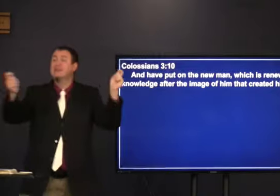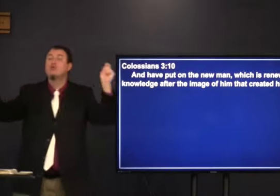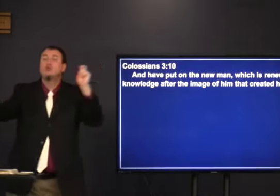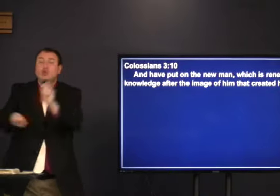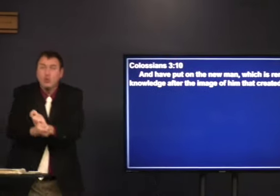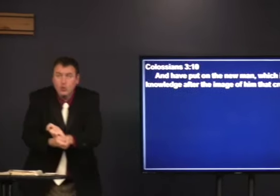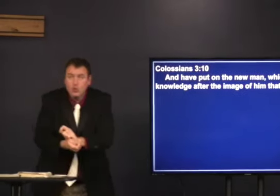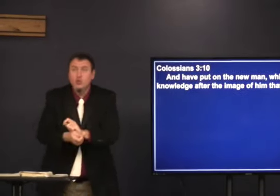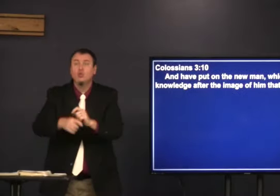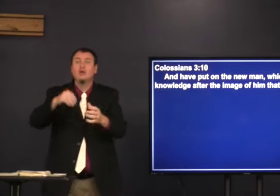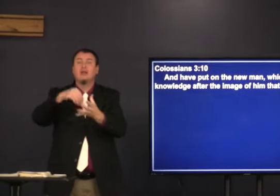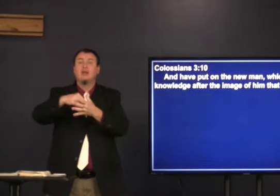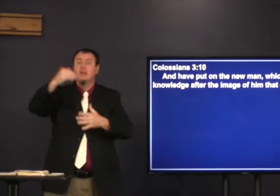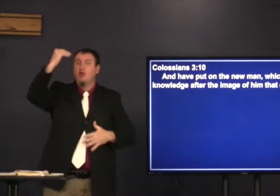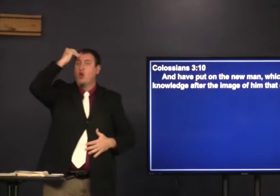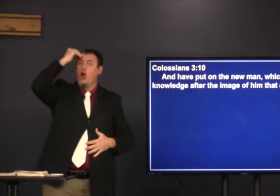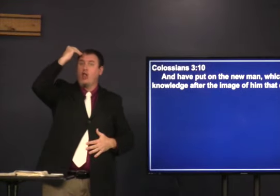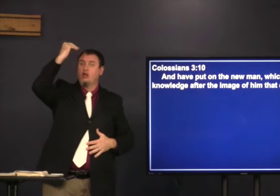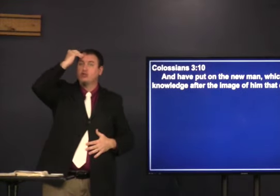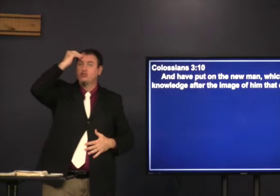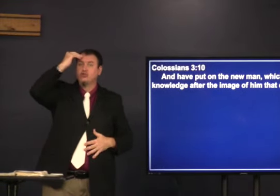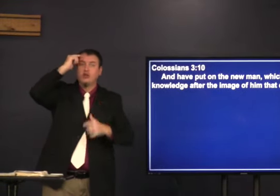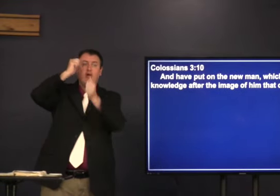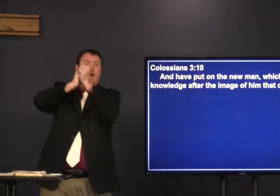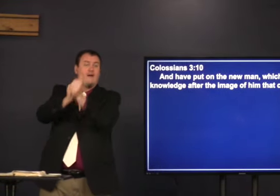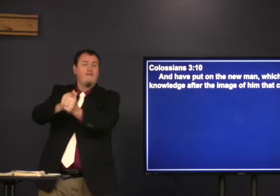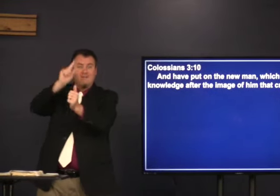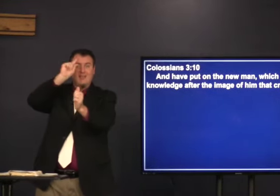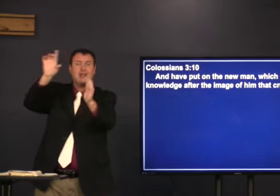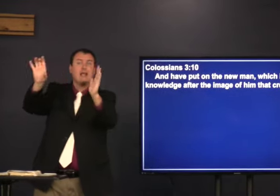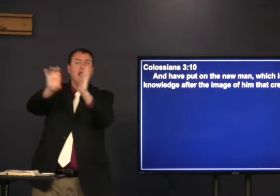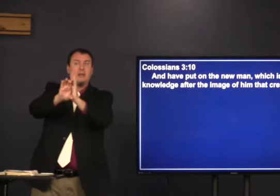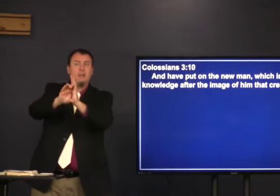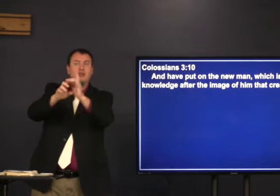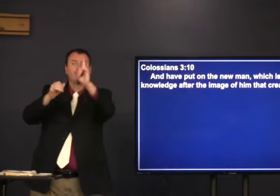knowledge after the image of him that created him.